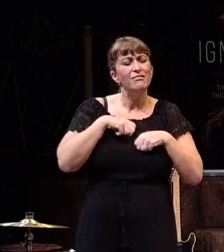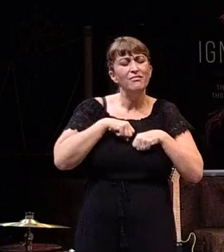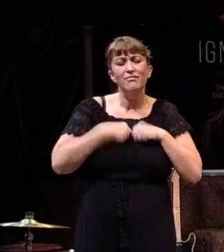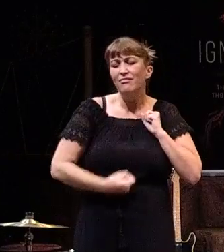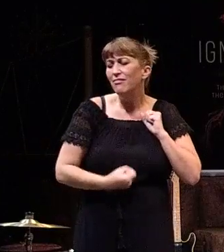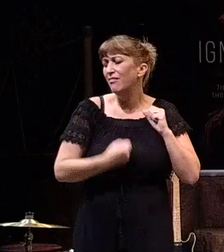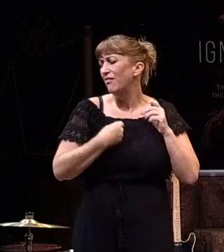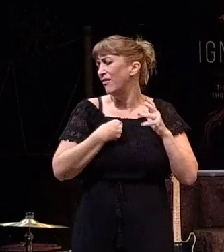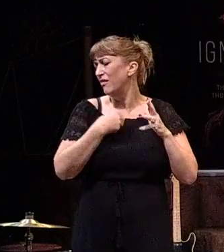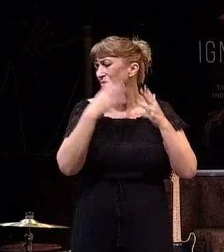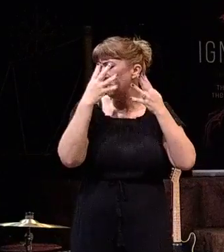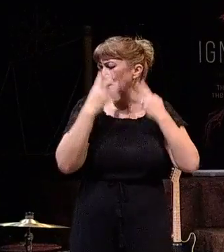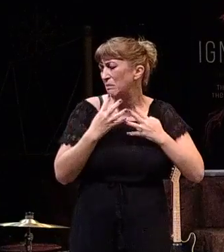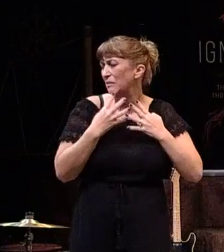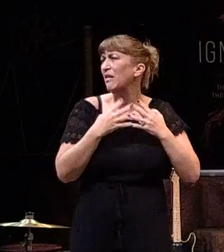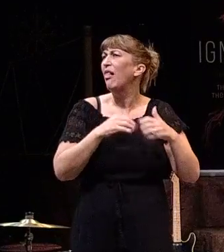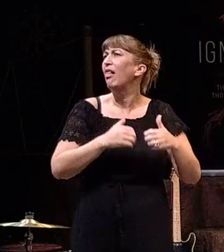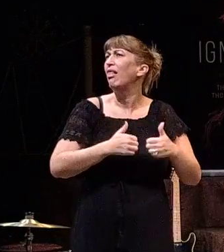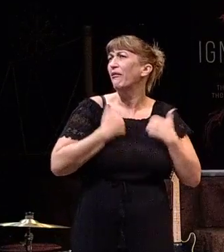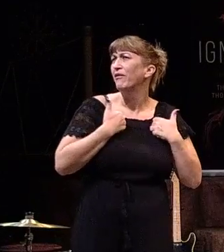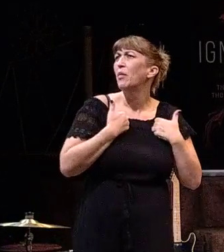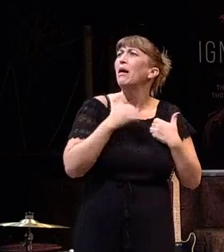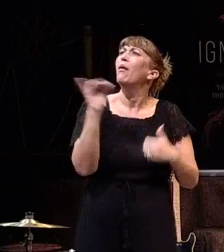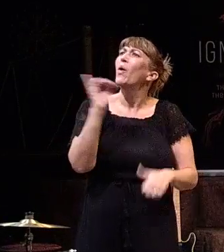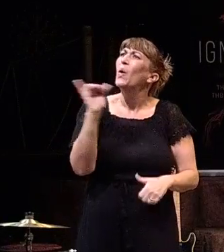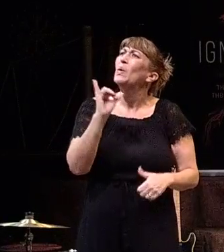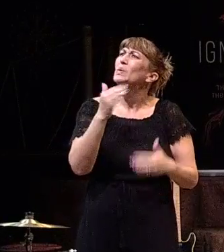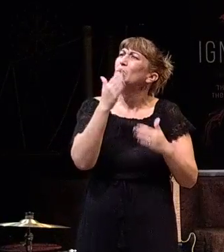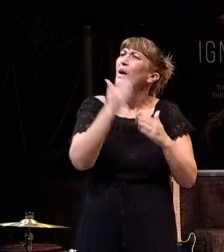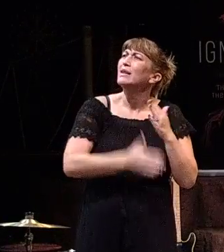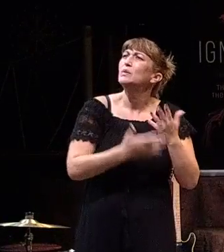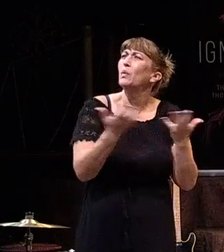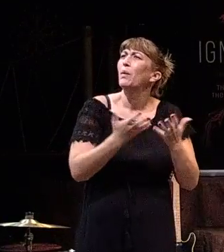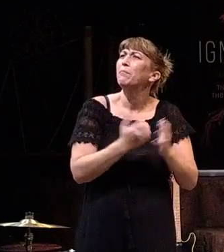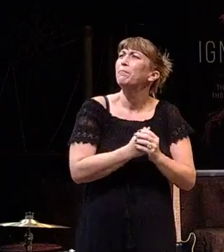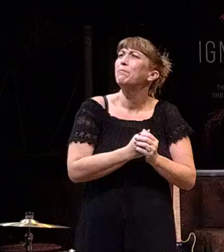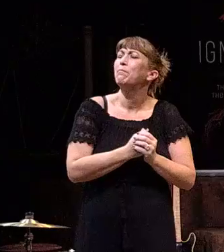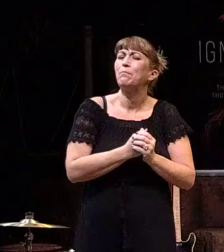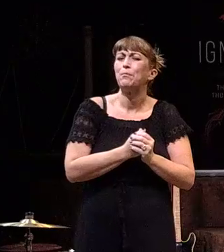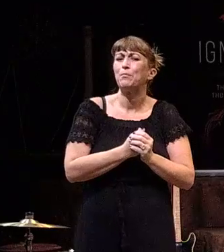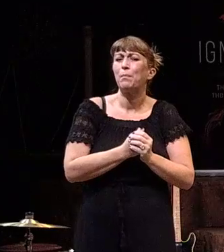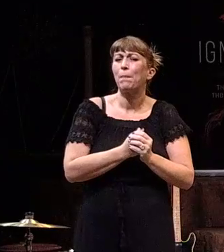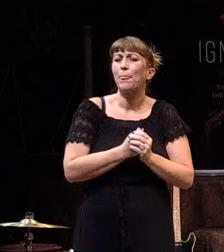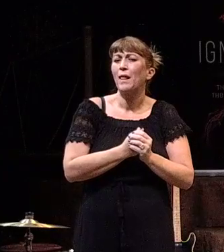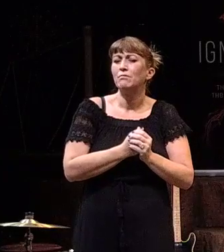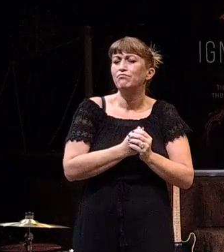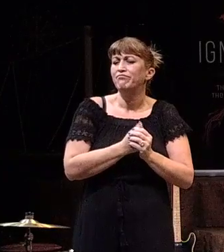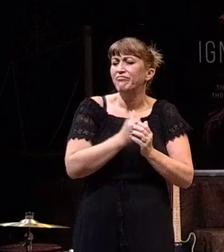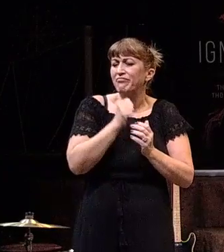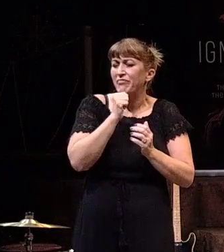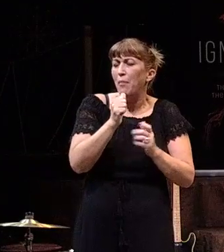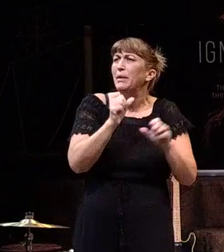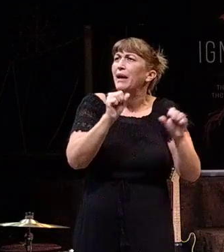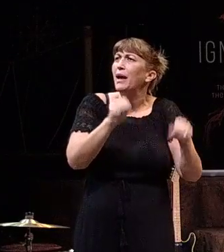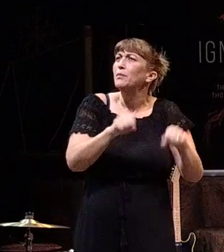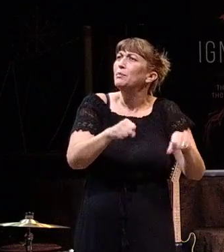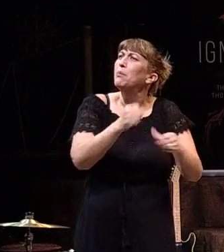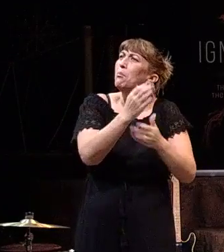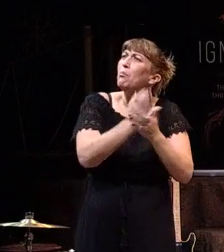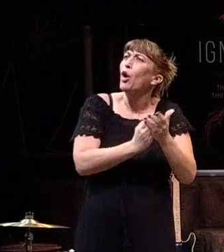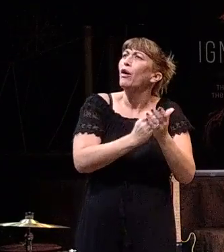unfulfilling life, but it also ends with not being able to be a part of the kingdom of God.